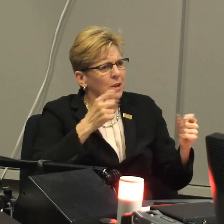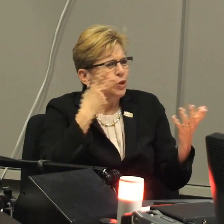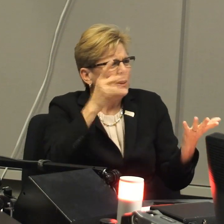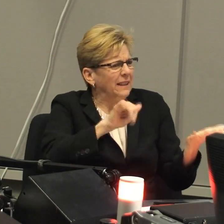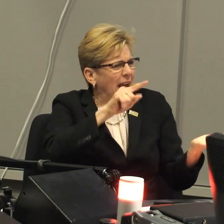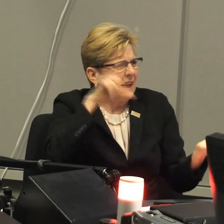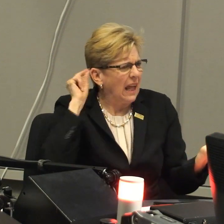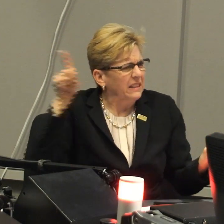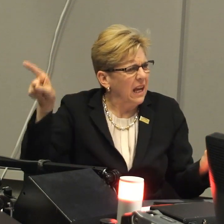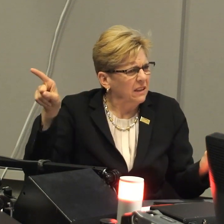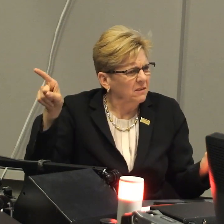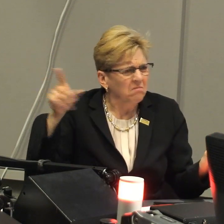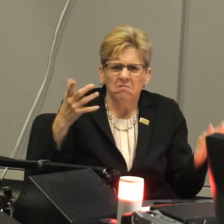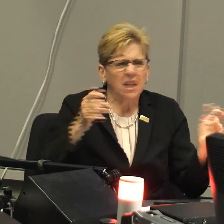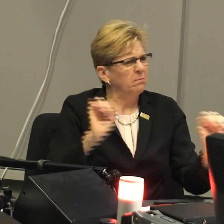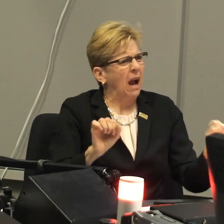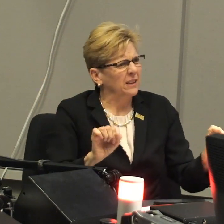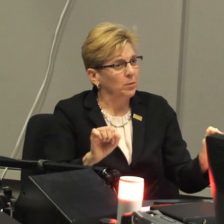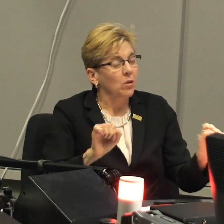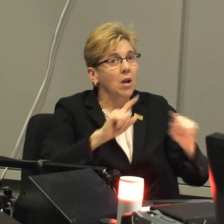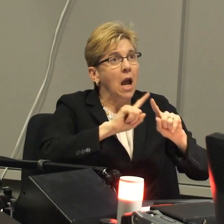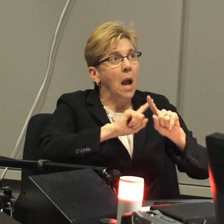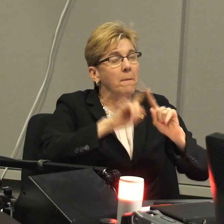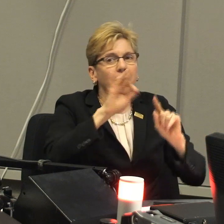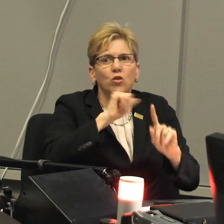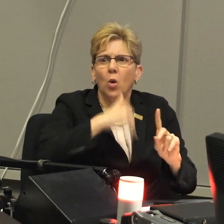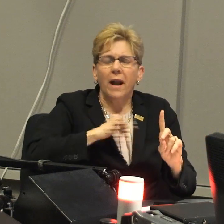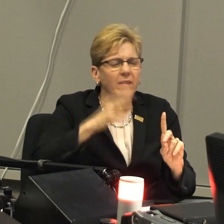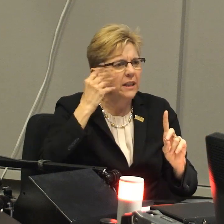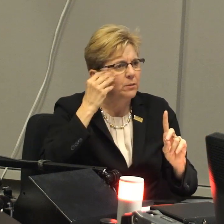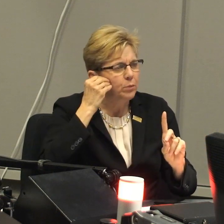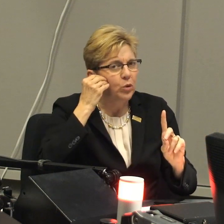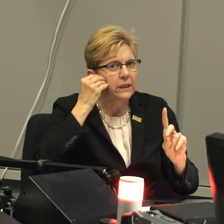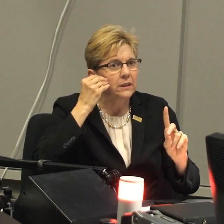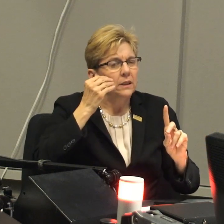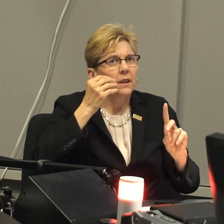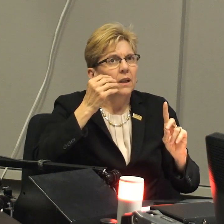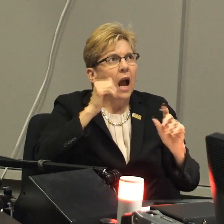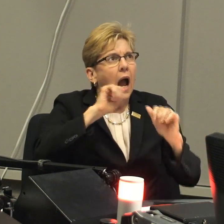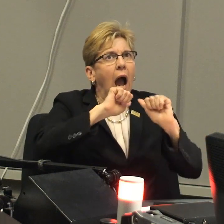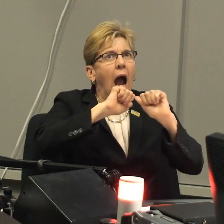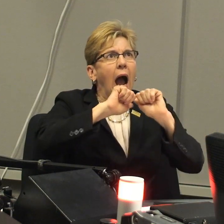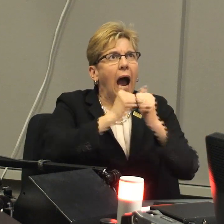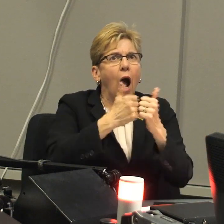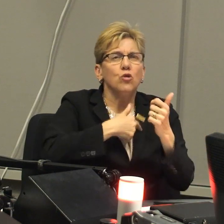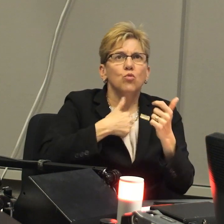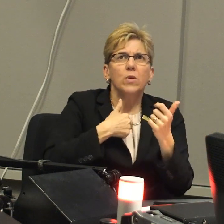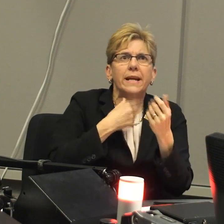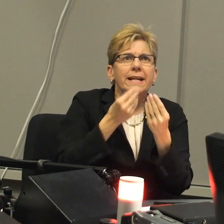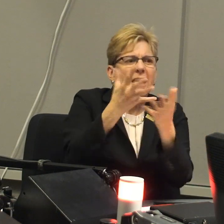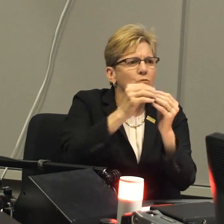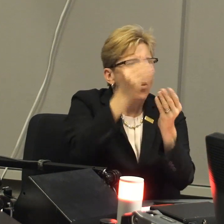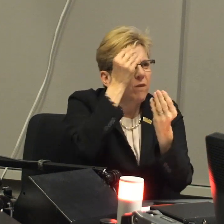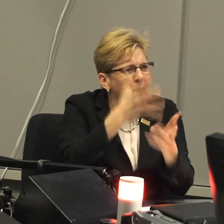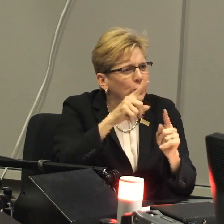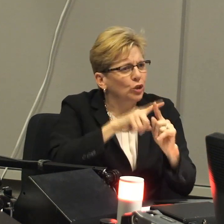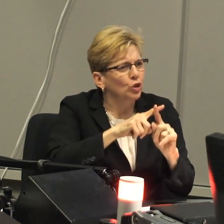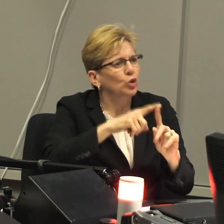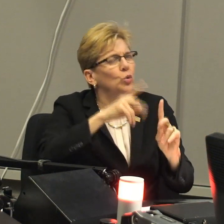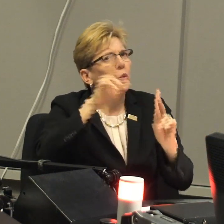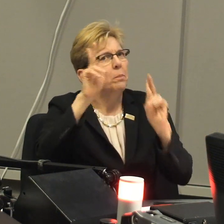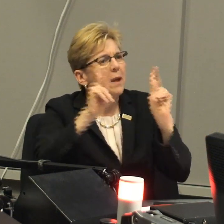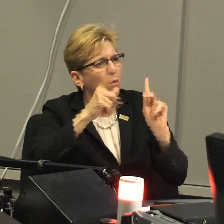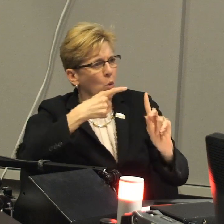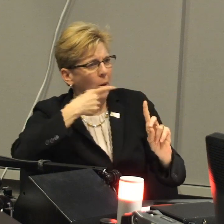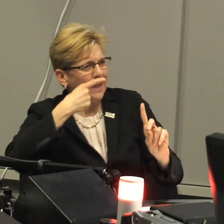you understand the possibilities and we see those possibilities at Gallaudet and that mindset. But without that experience, how do we